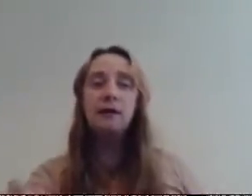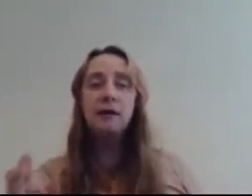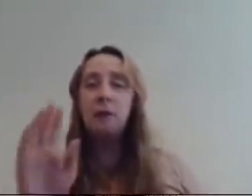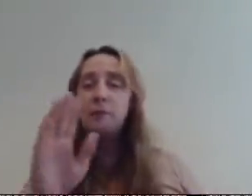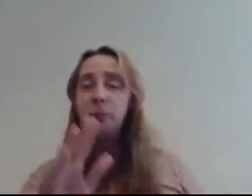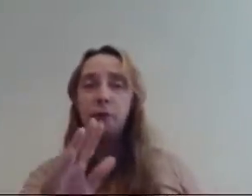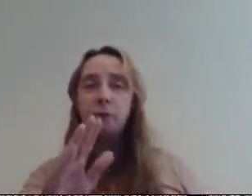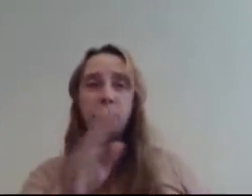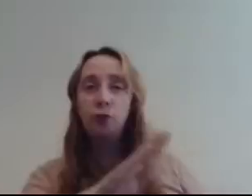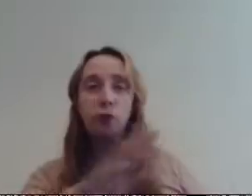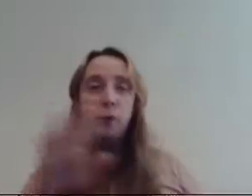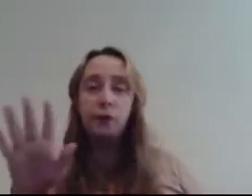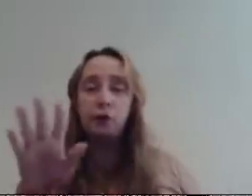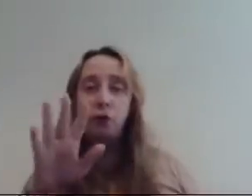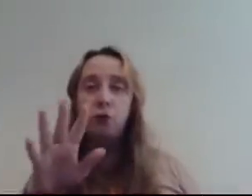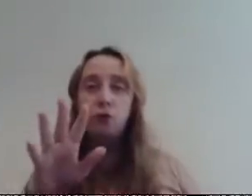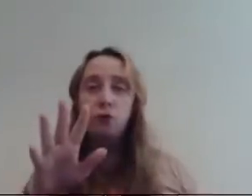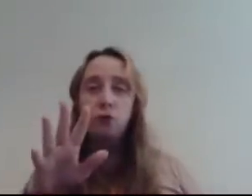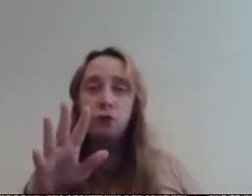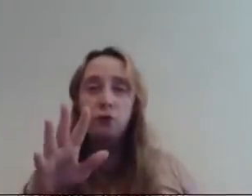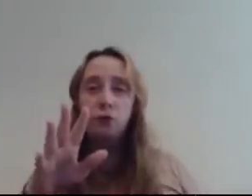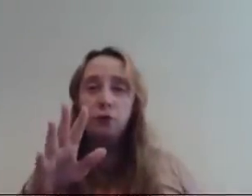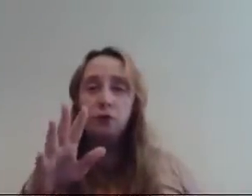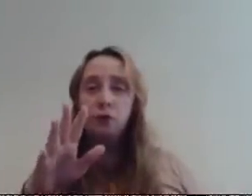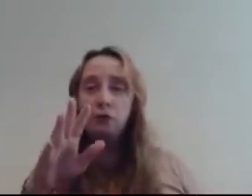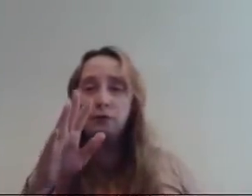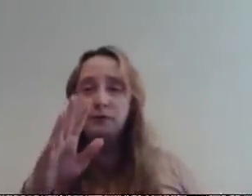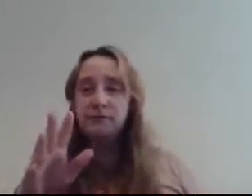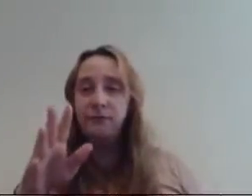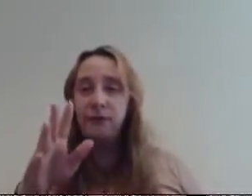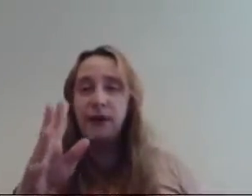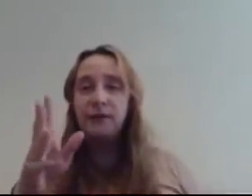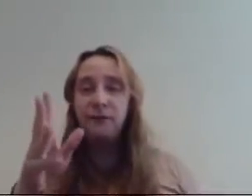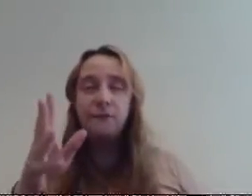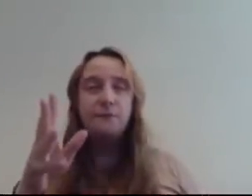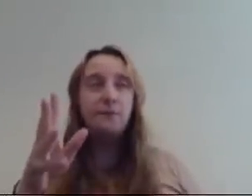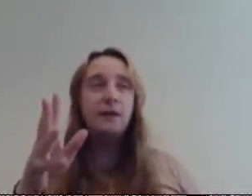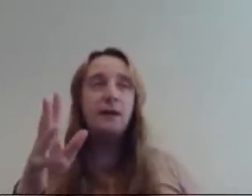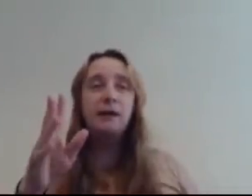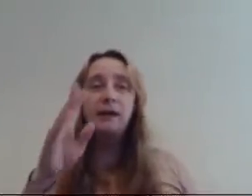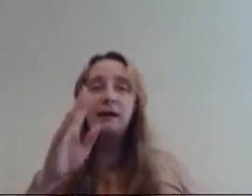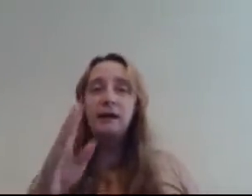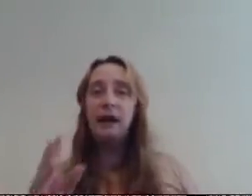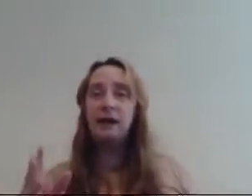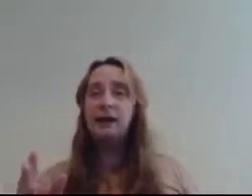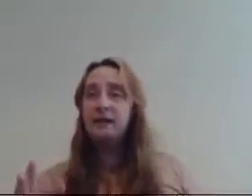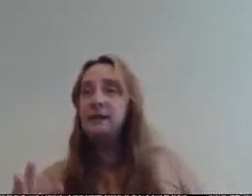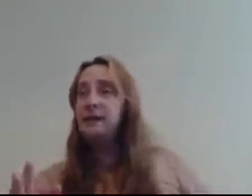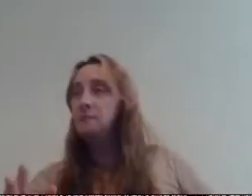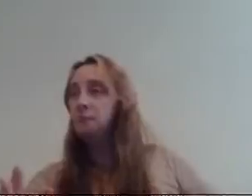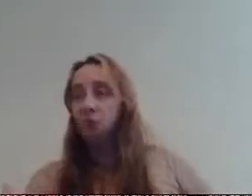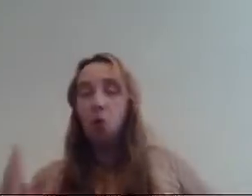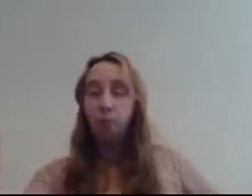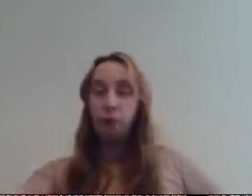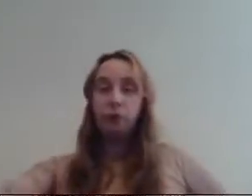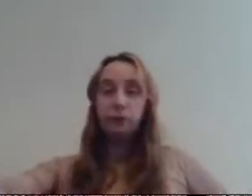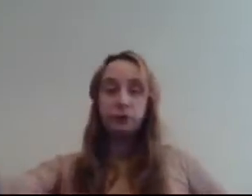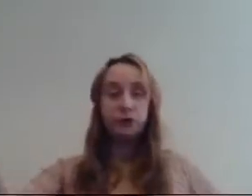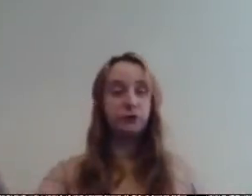a wee boy with no quirk at all till season five a guy can learn multiple quirks